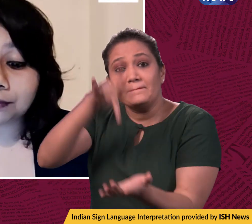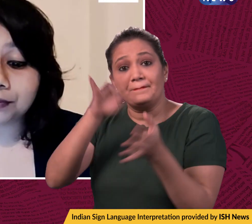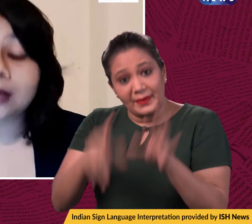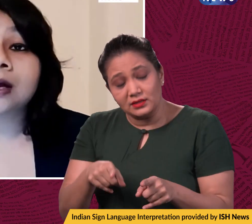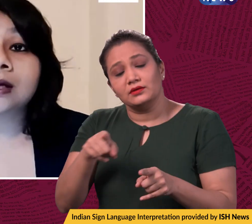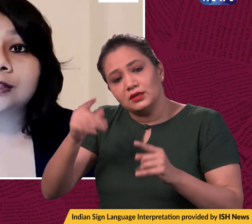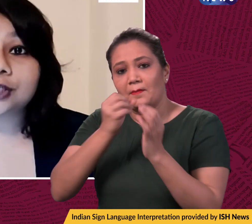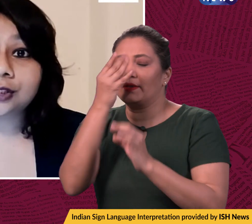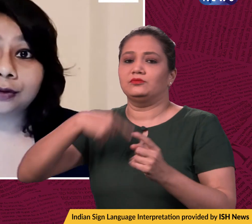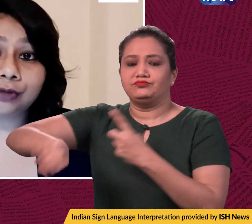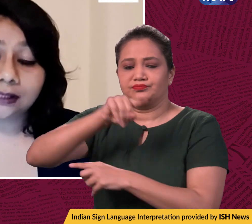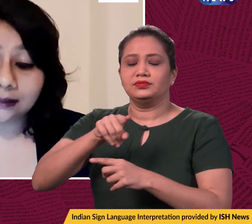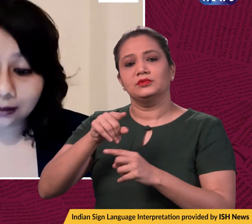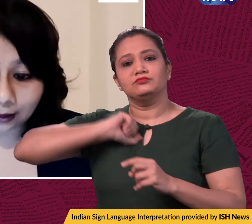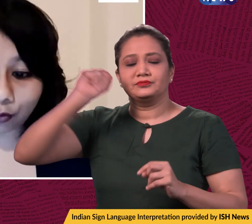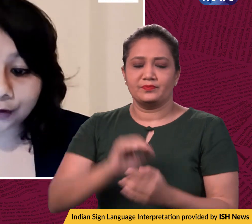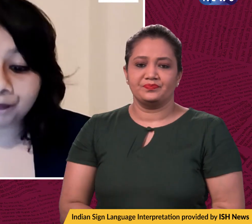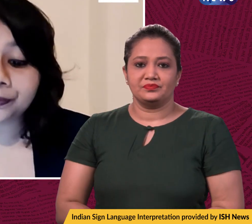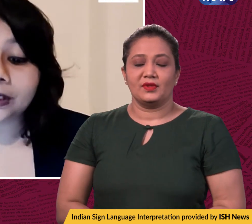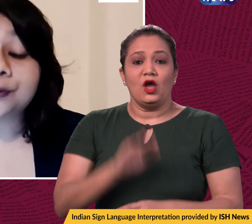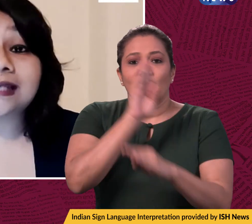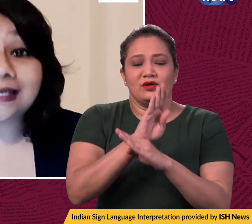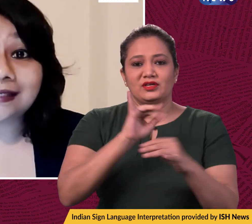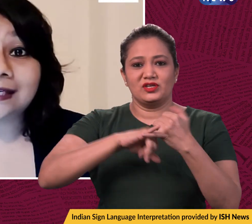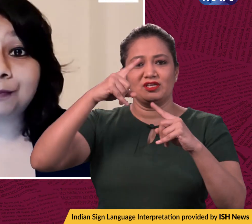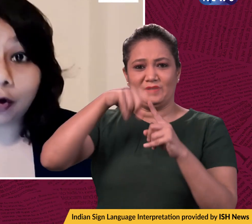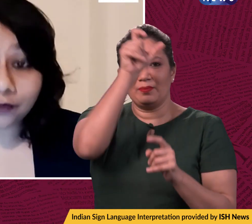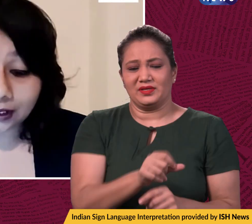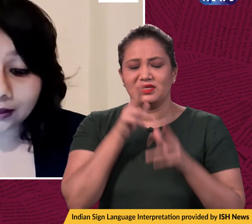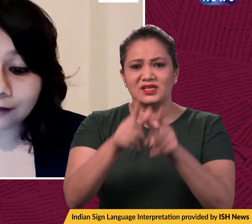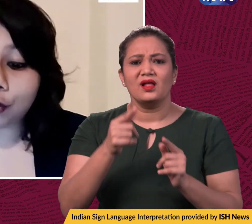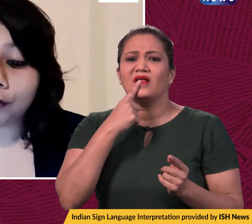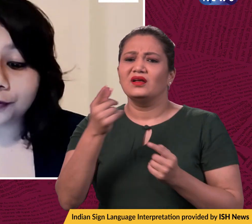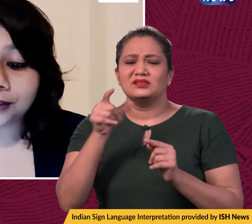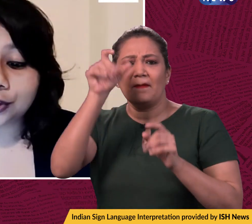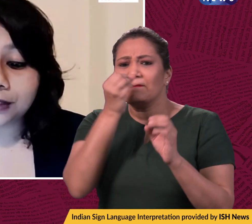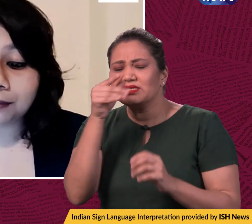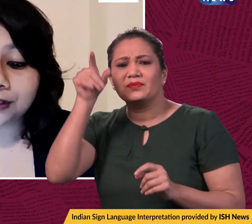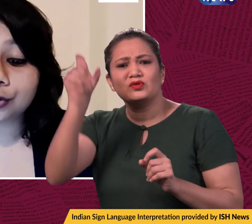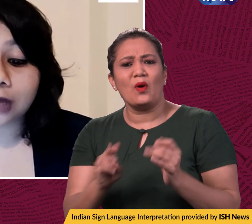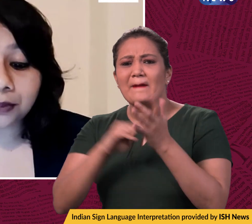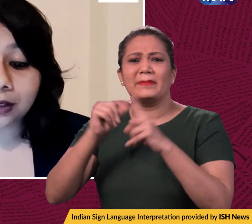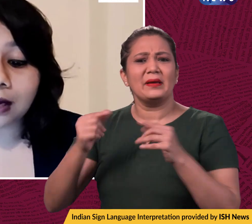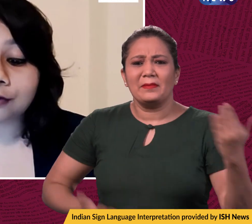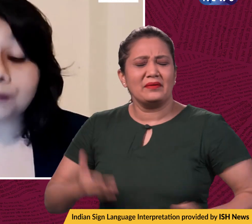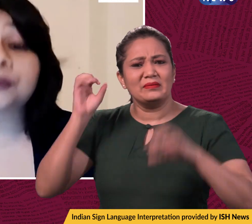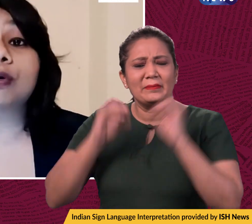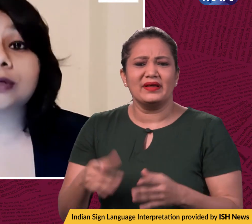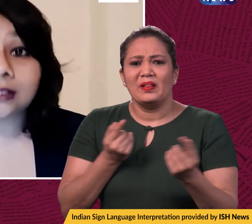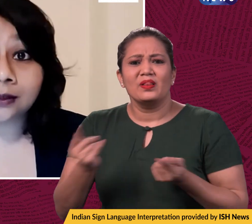MP Sashi Tarul has said, and I quote, it was needlessly provocative of the BJP MPs to come here and rub salt in